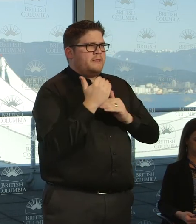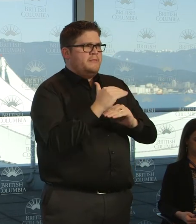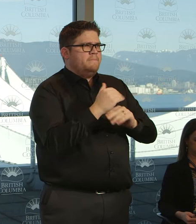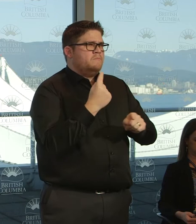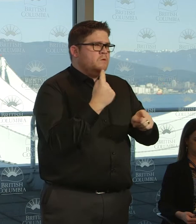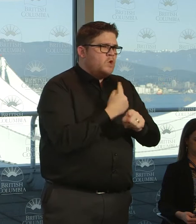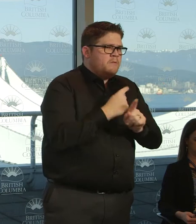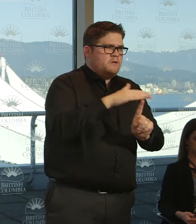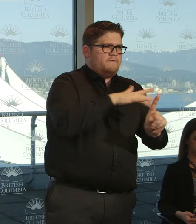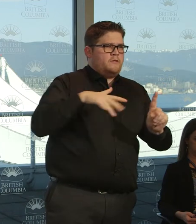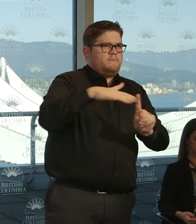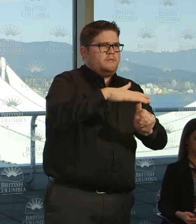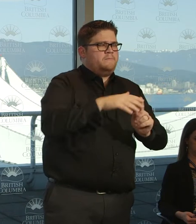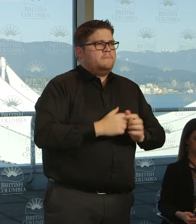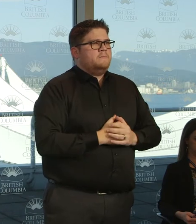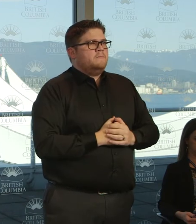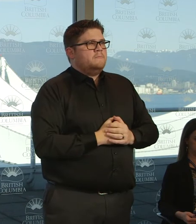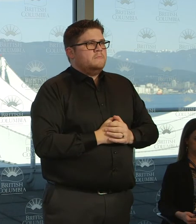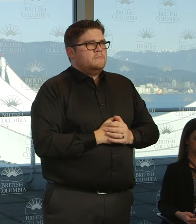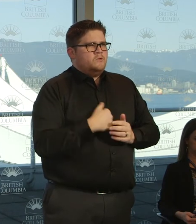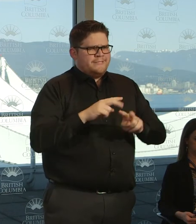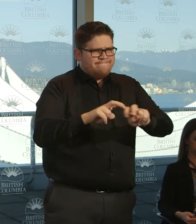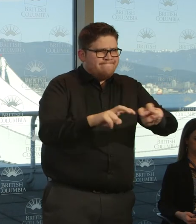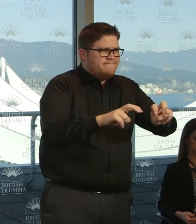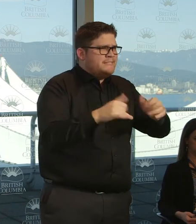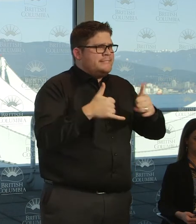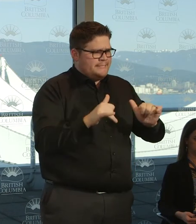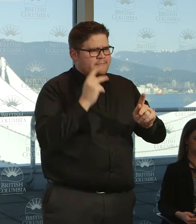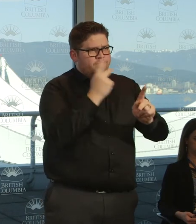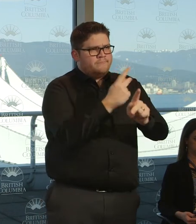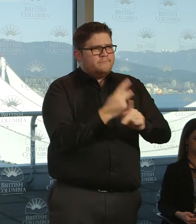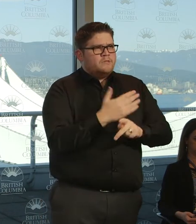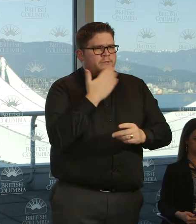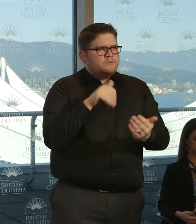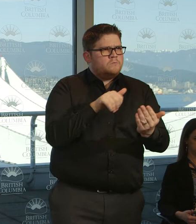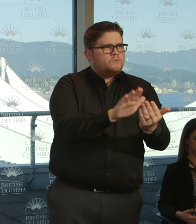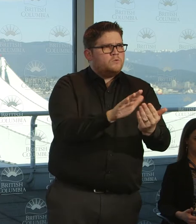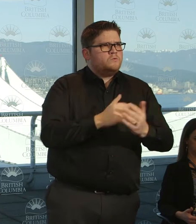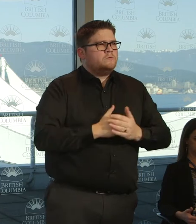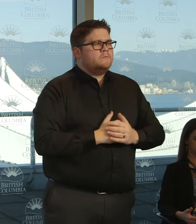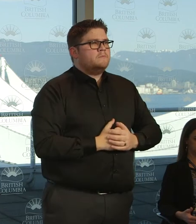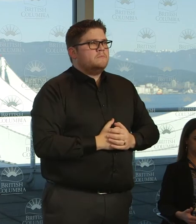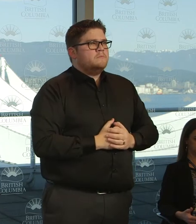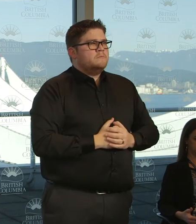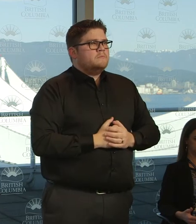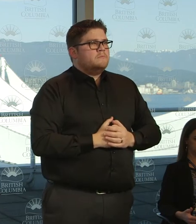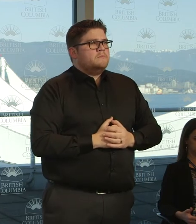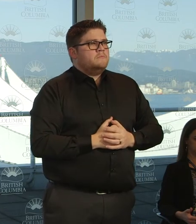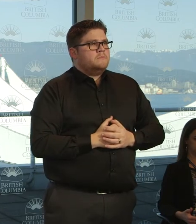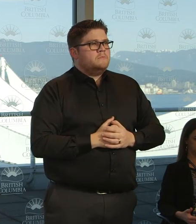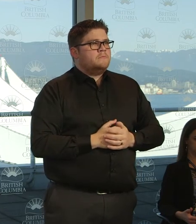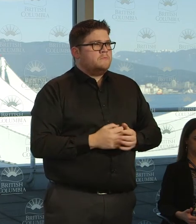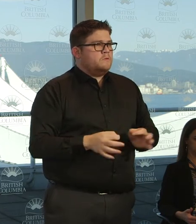at many different ways that that can happen. Using enhanced cleaning measures, things like symptom checks, things